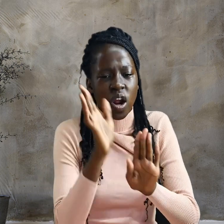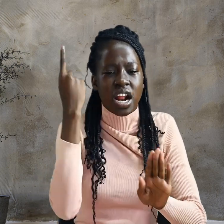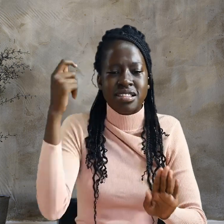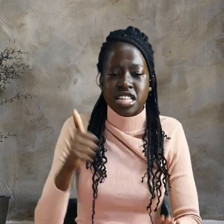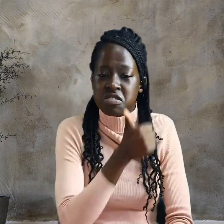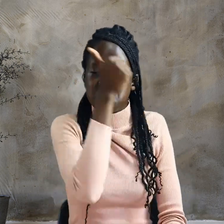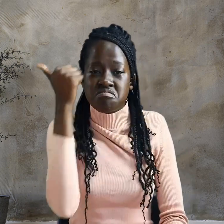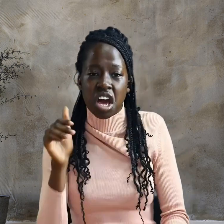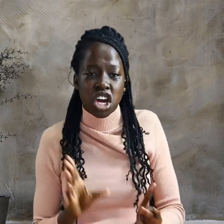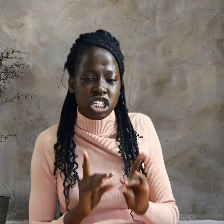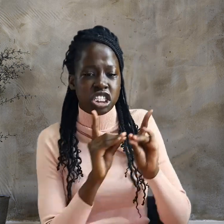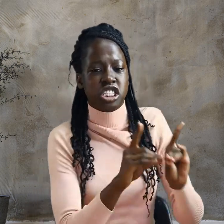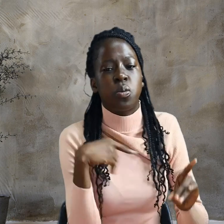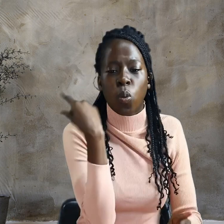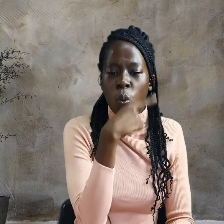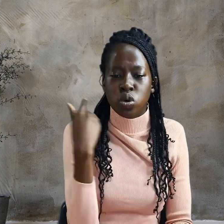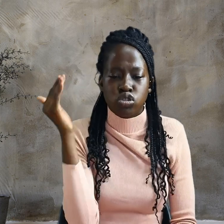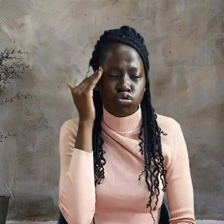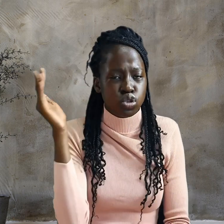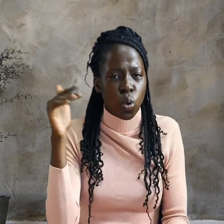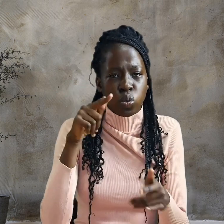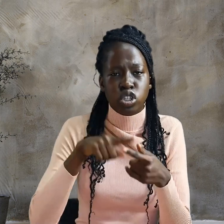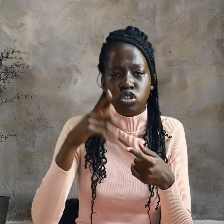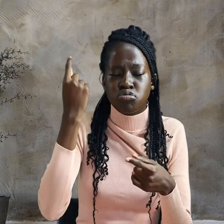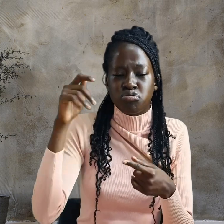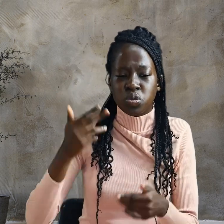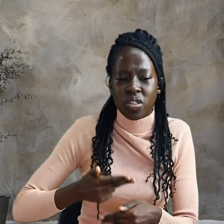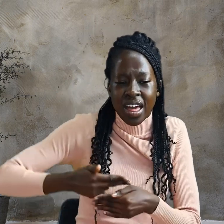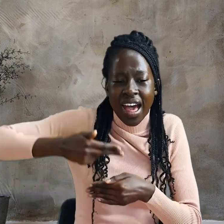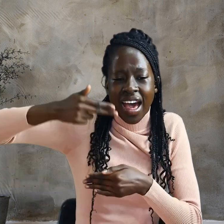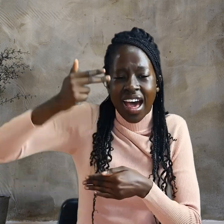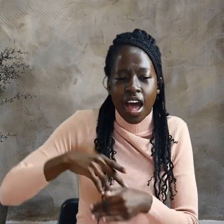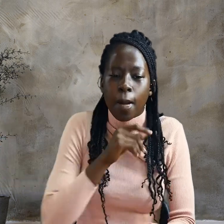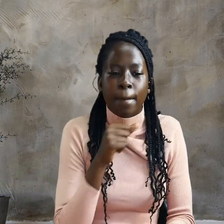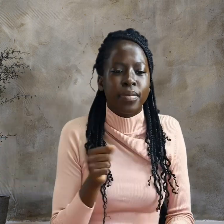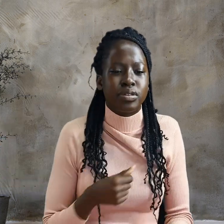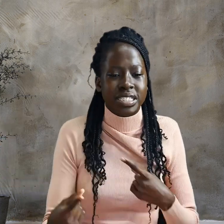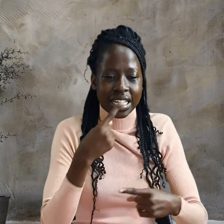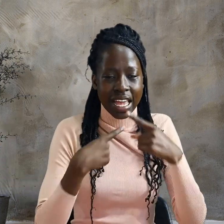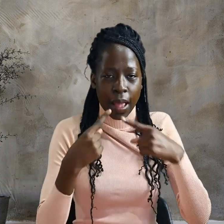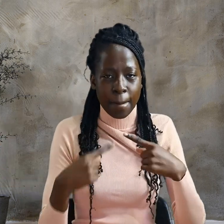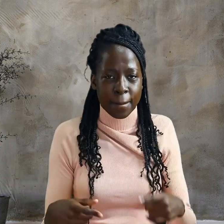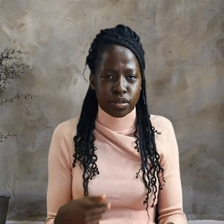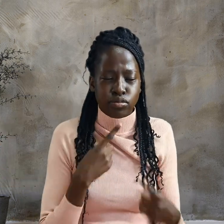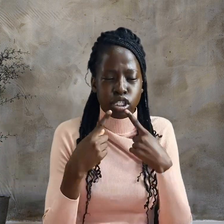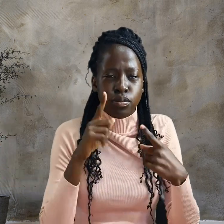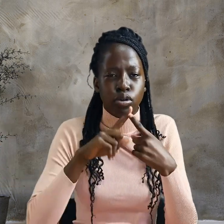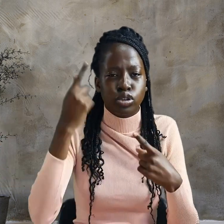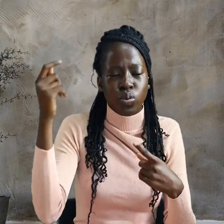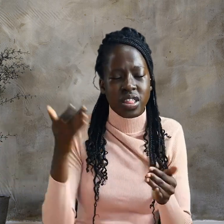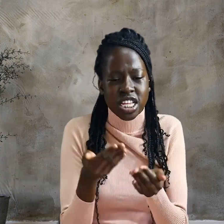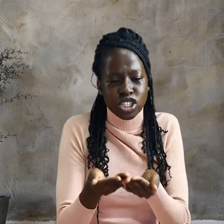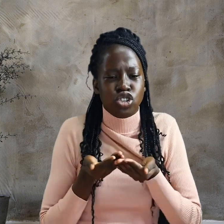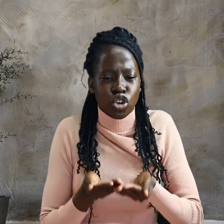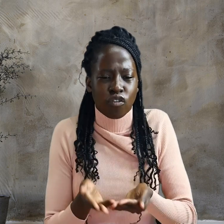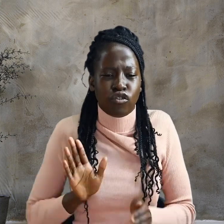spoke to the servant girl on duty there, and brought Peter in. You aren't